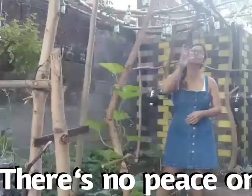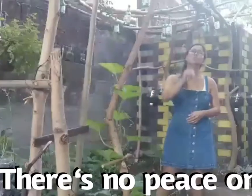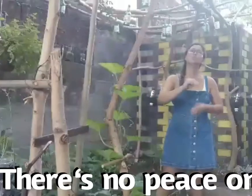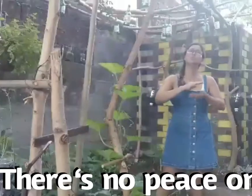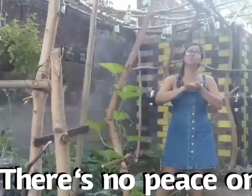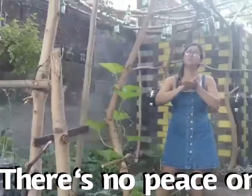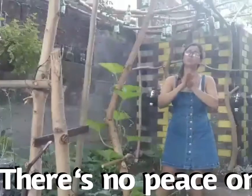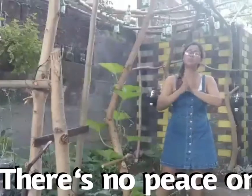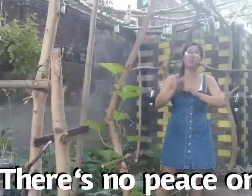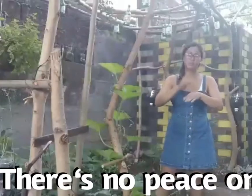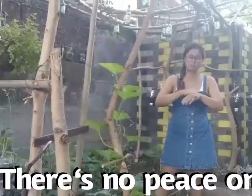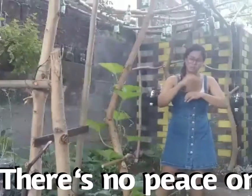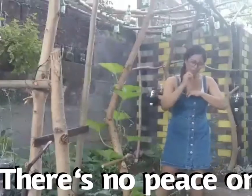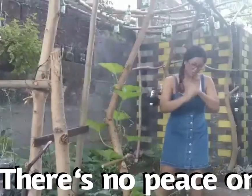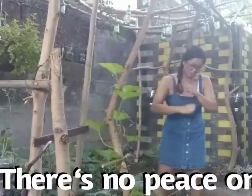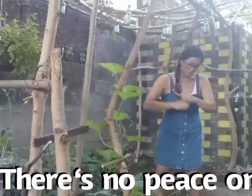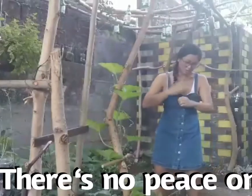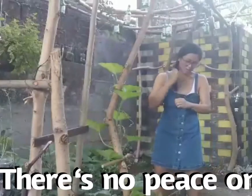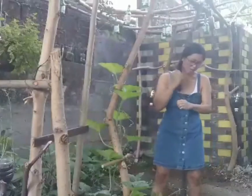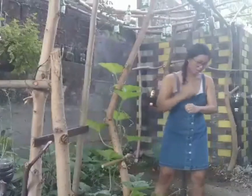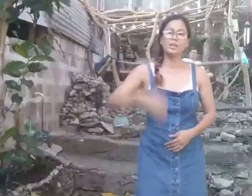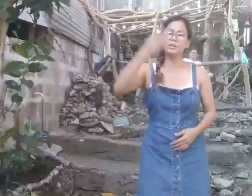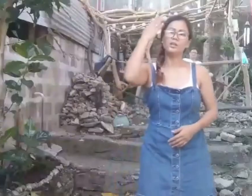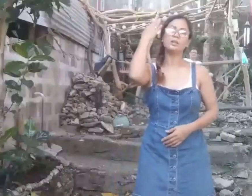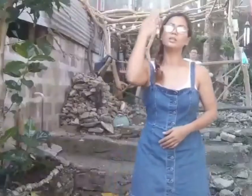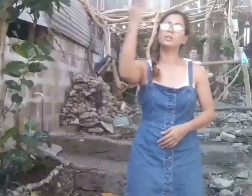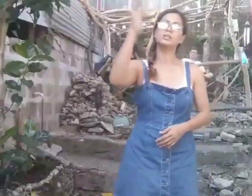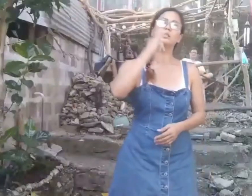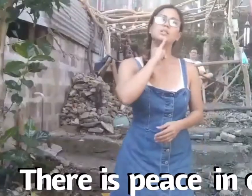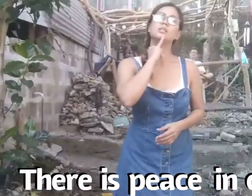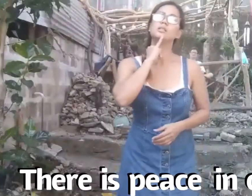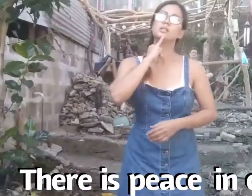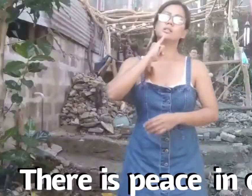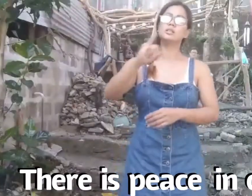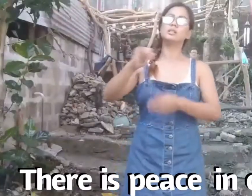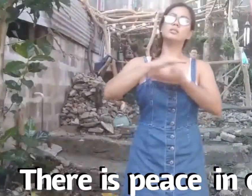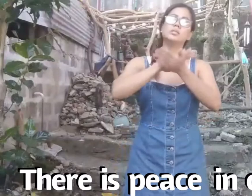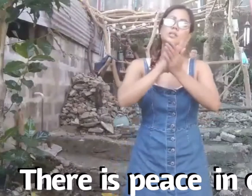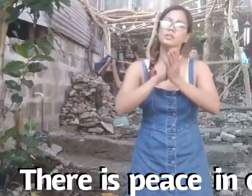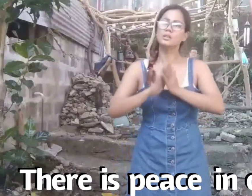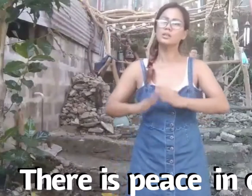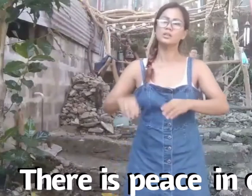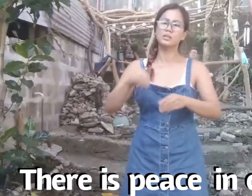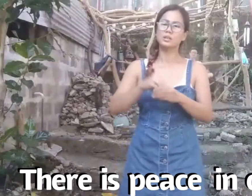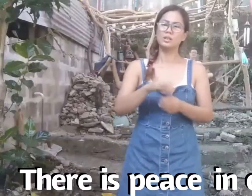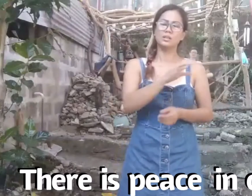no peace on earth There is peace in Christ